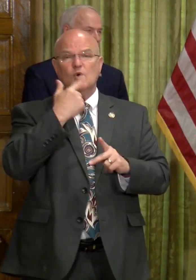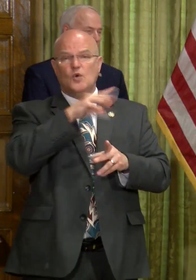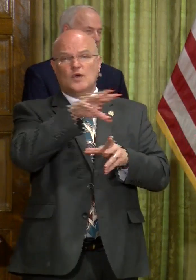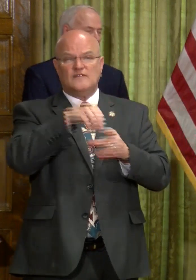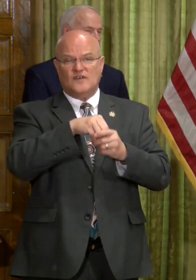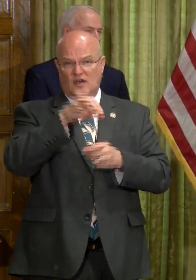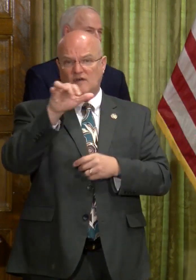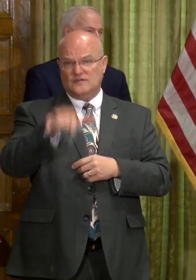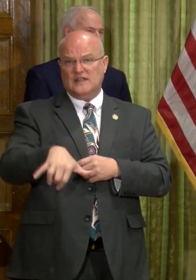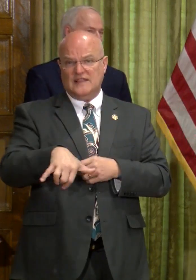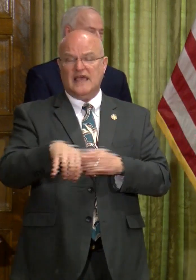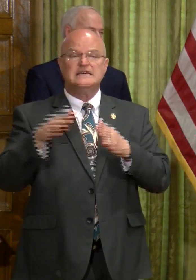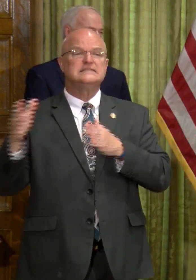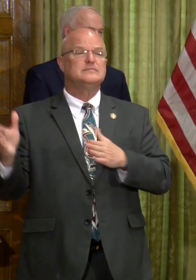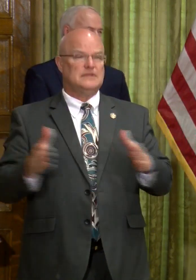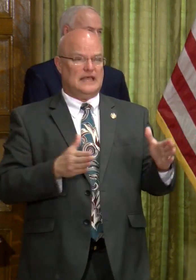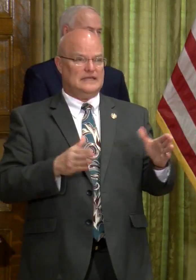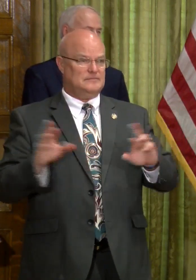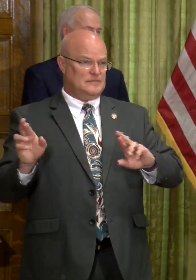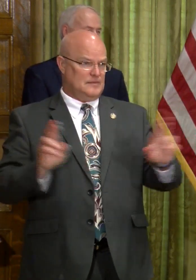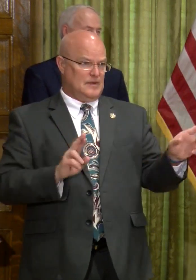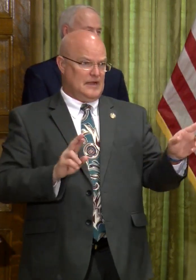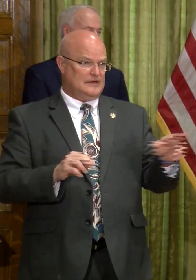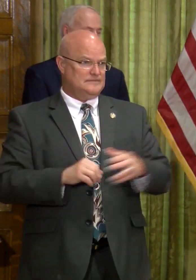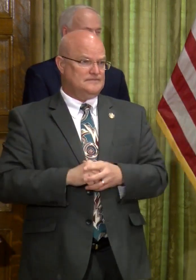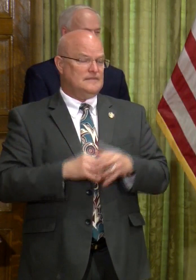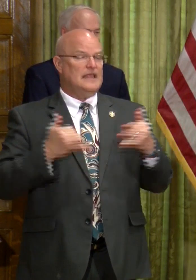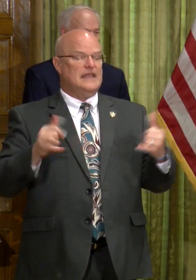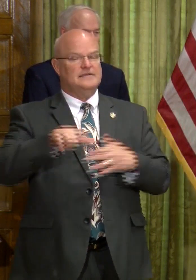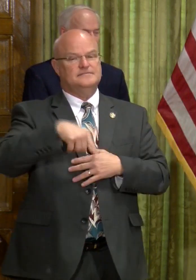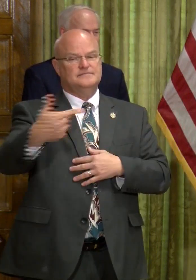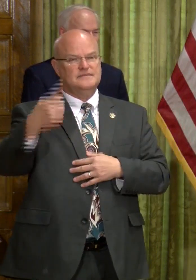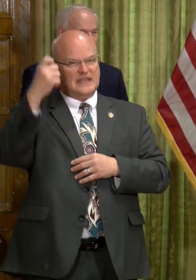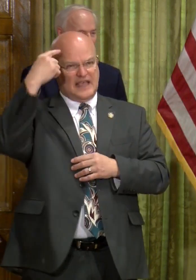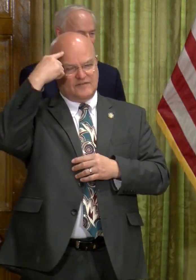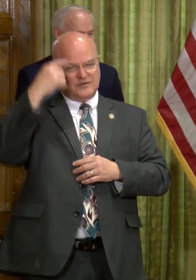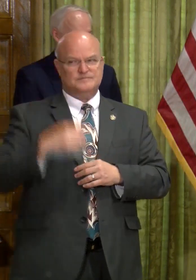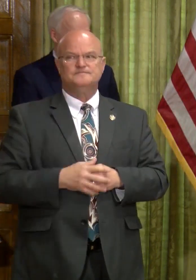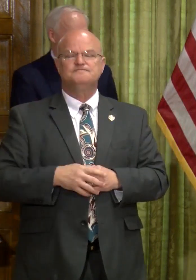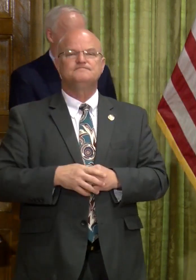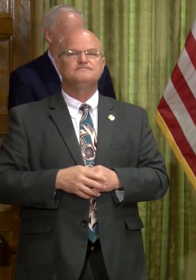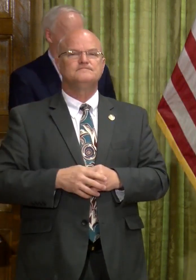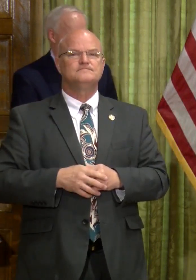are involved in that to plan and prepare. With that, I'll turn it back over to the governor.